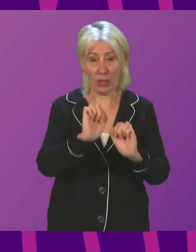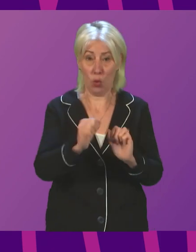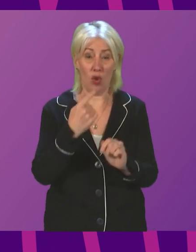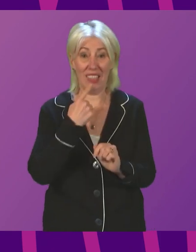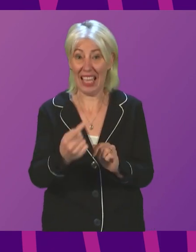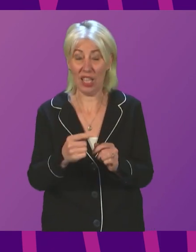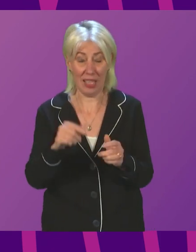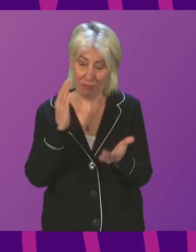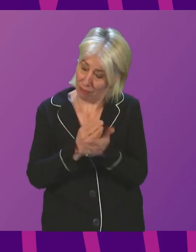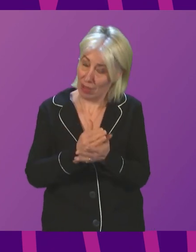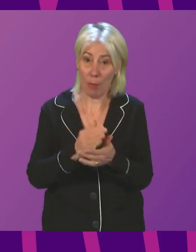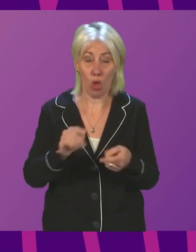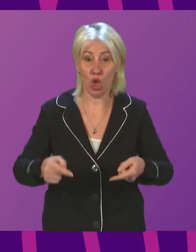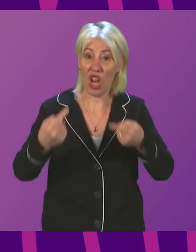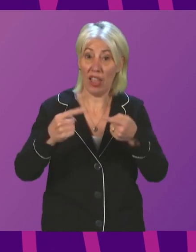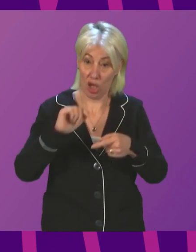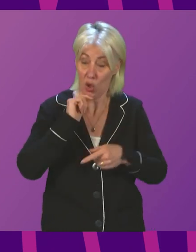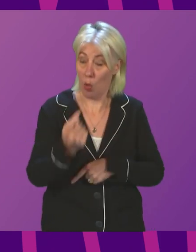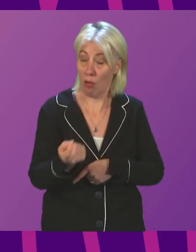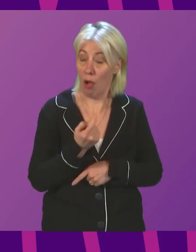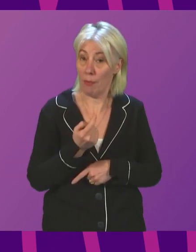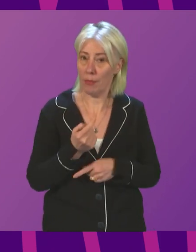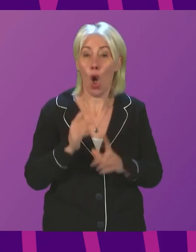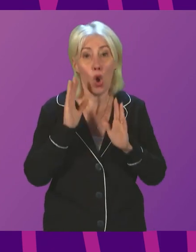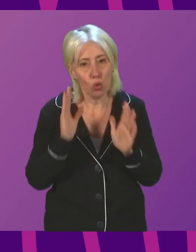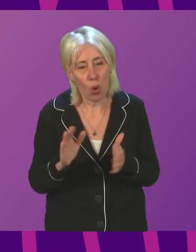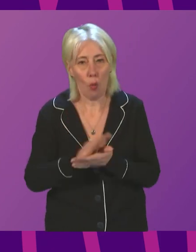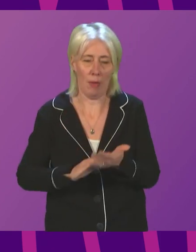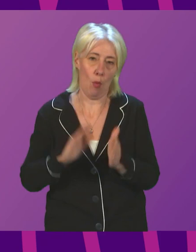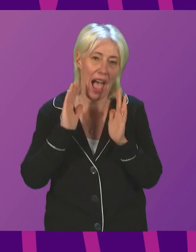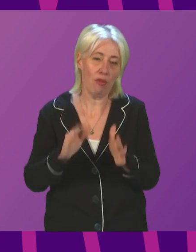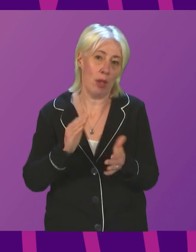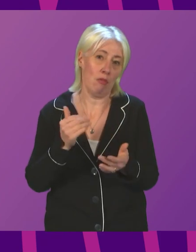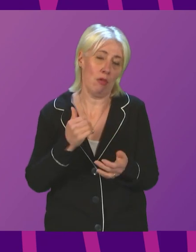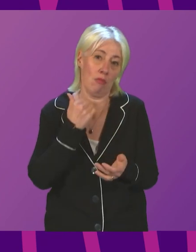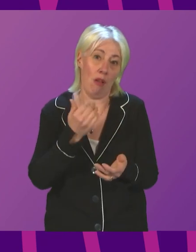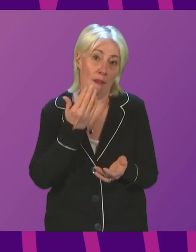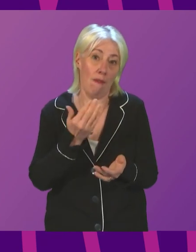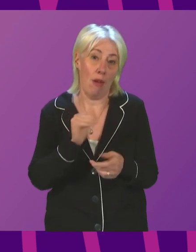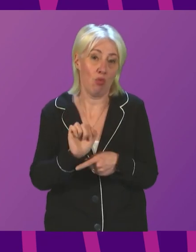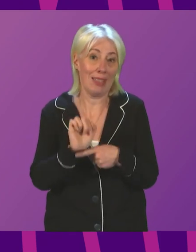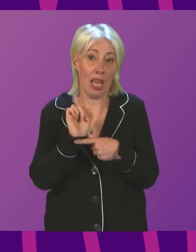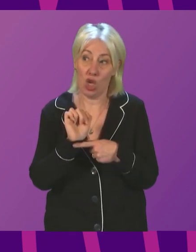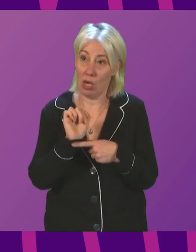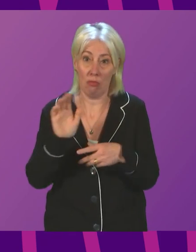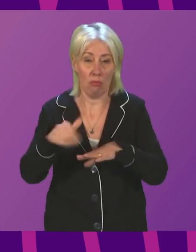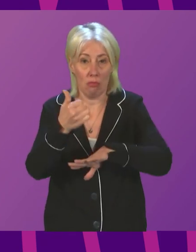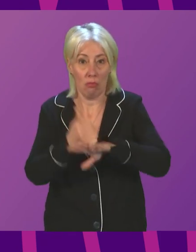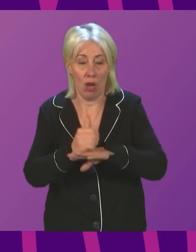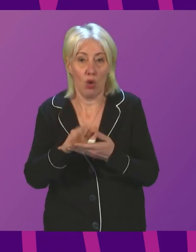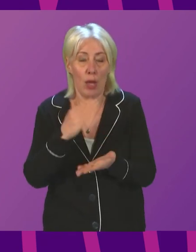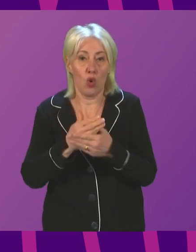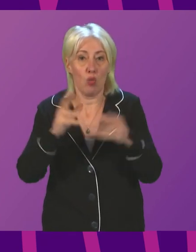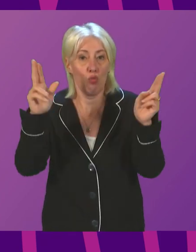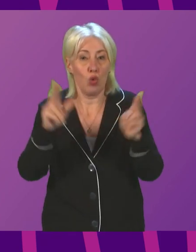challenges that are faced. We've then got to make sure we have got sufficient protection in place to ensure that we reduce